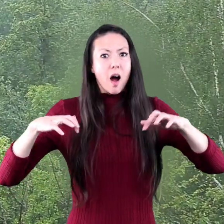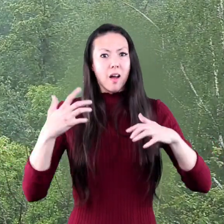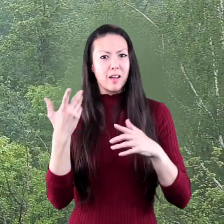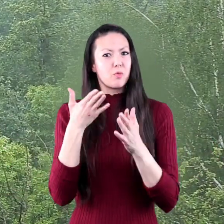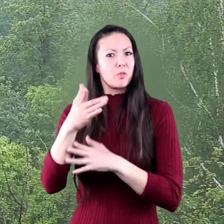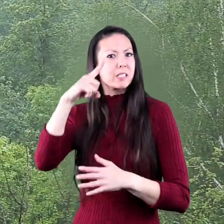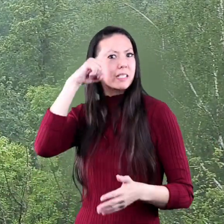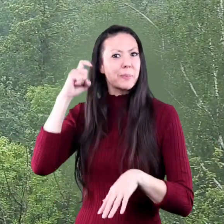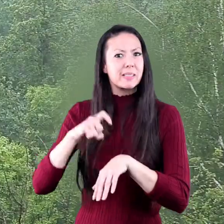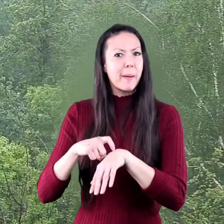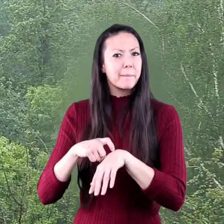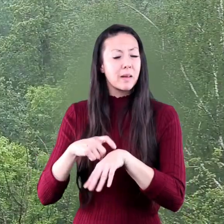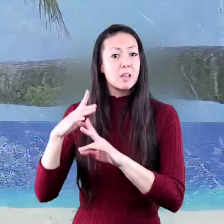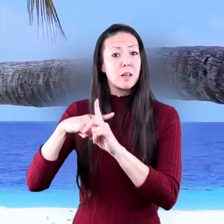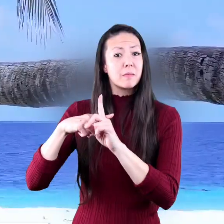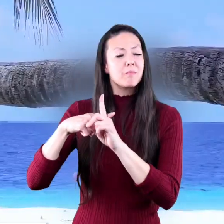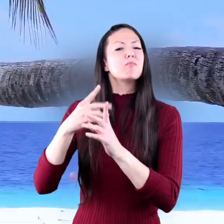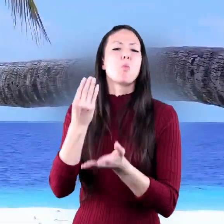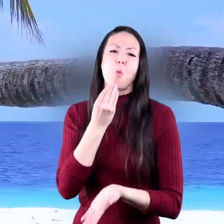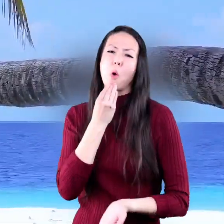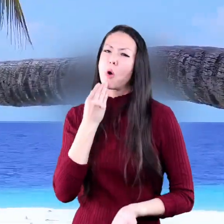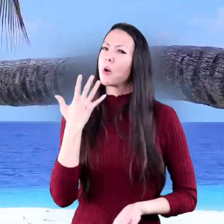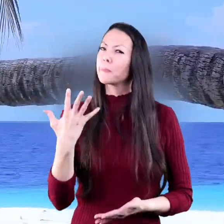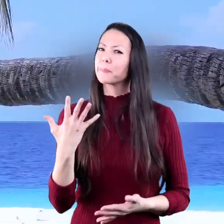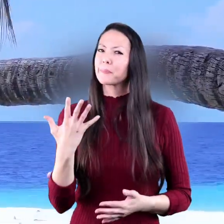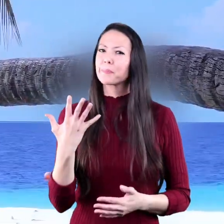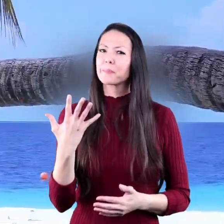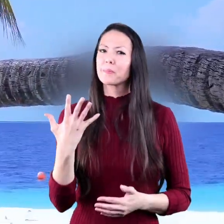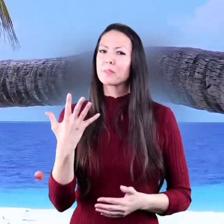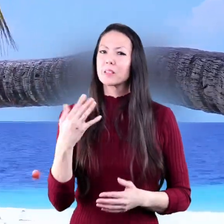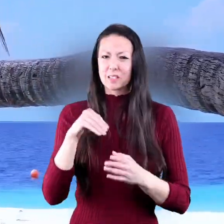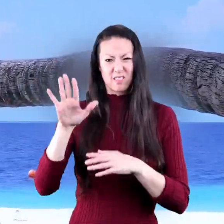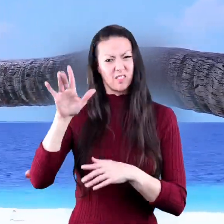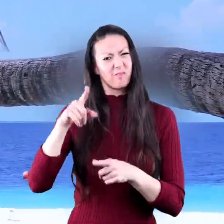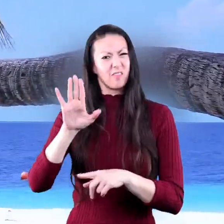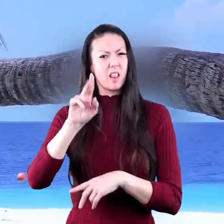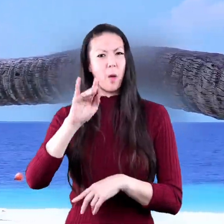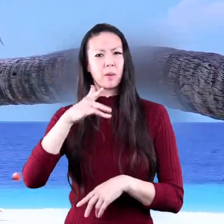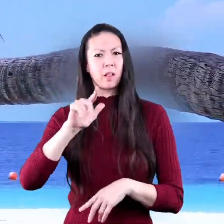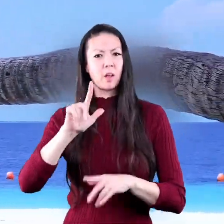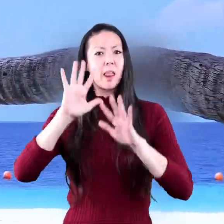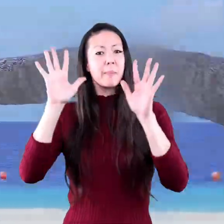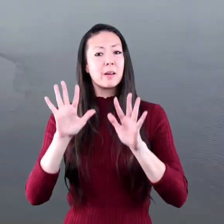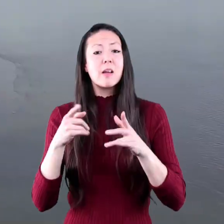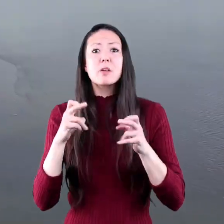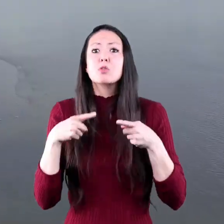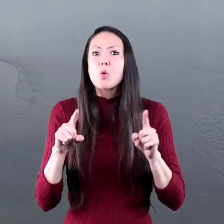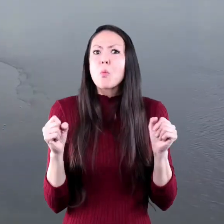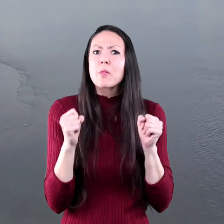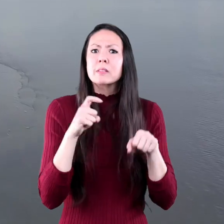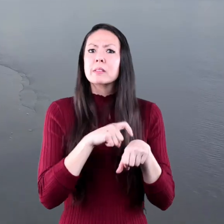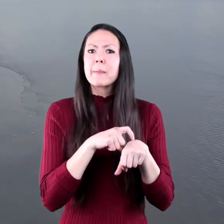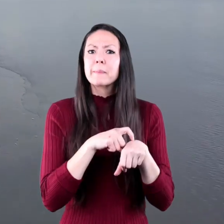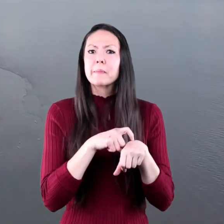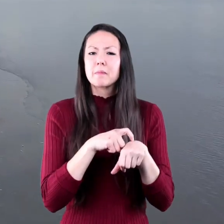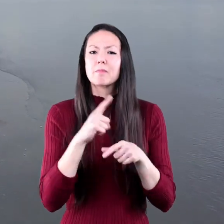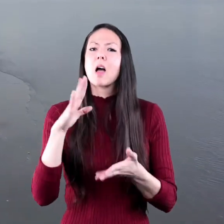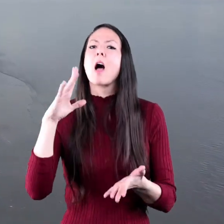the summertime. The temperatures are very warm in tropical climates. Even in winter, where there is less rain,